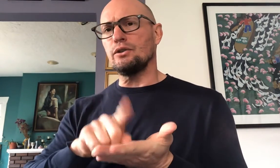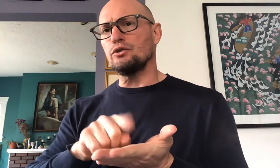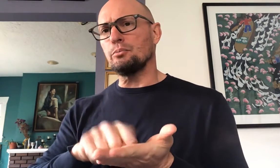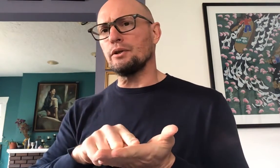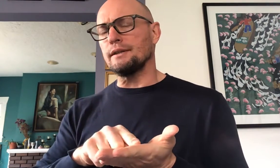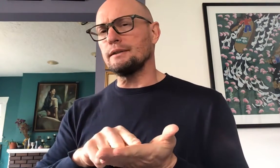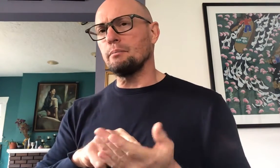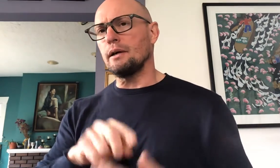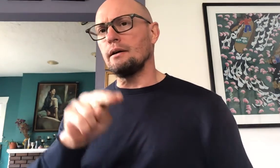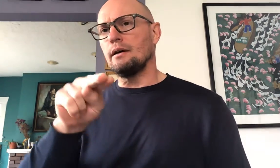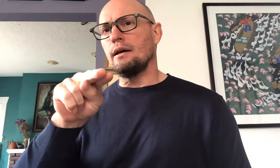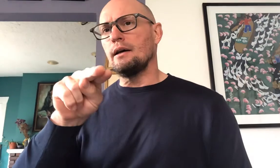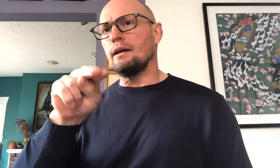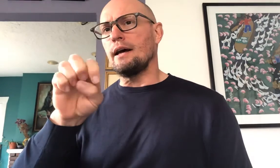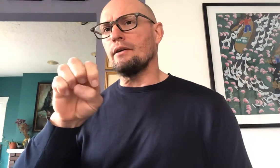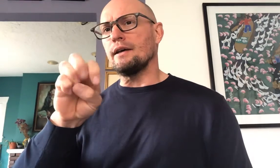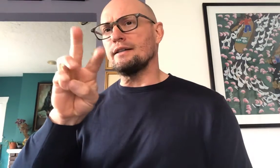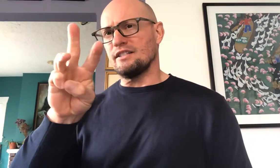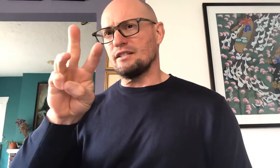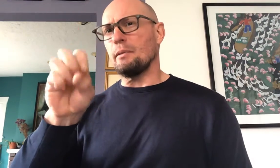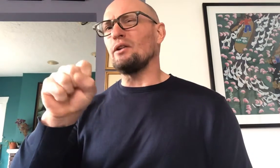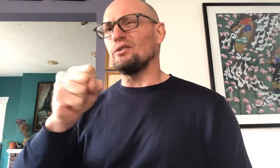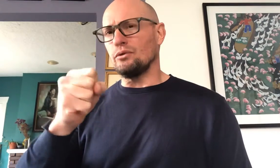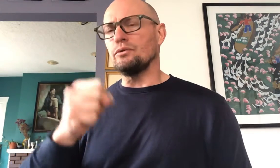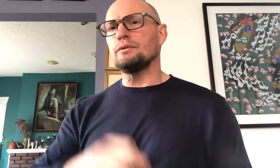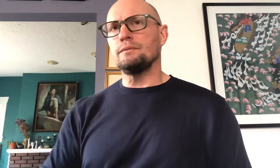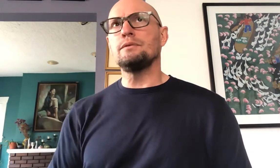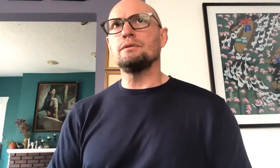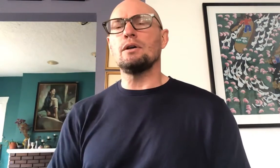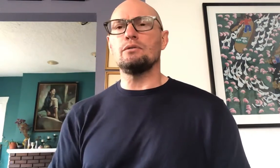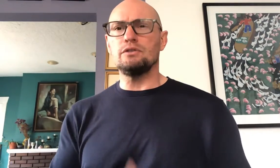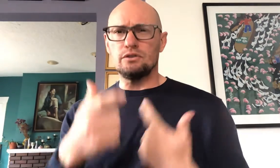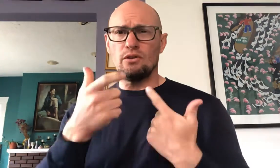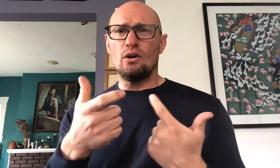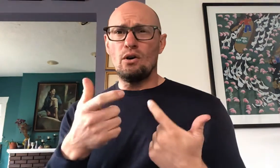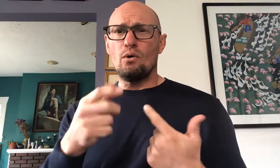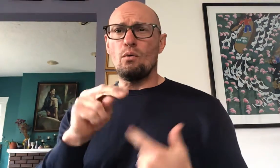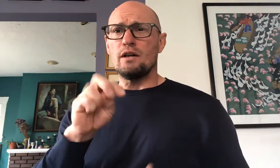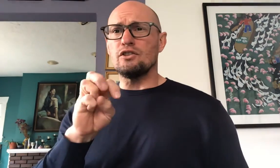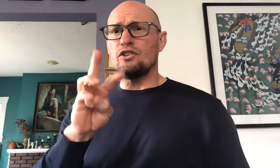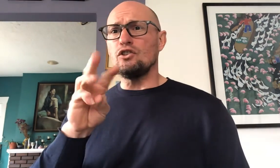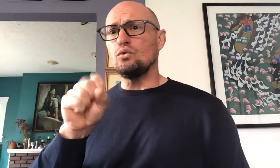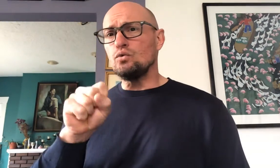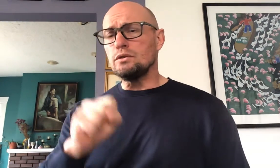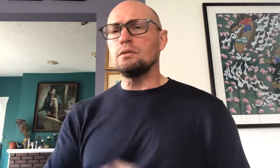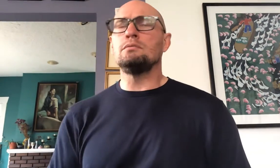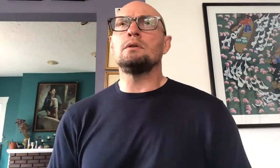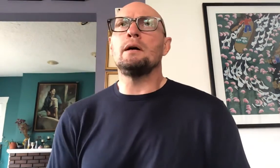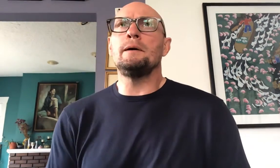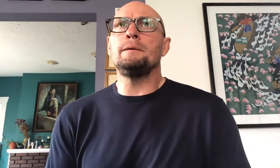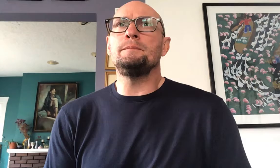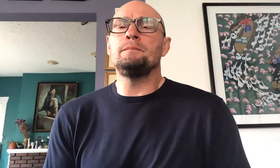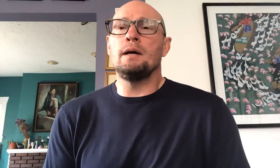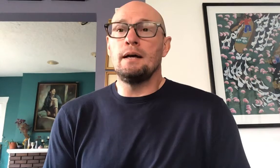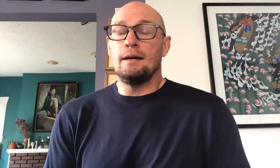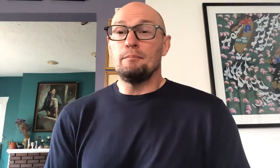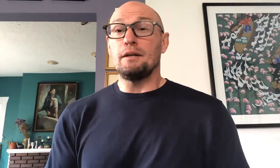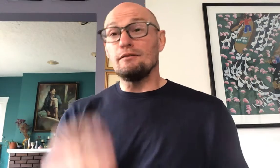newsprint but now they just spell news so just watch the news um be